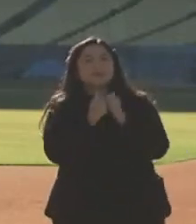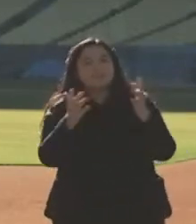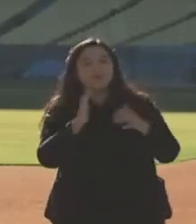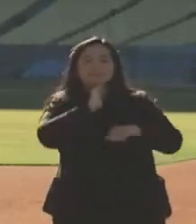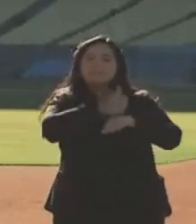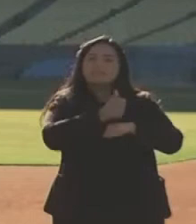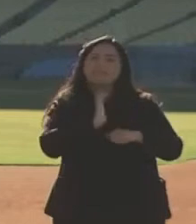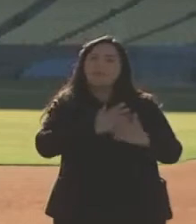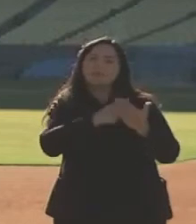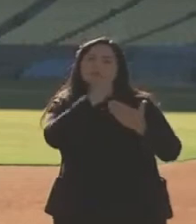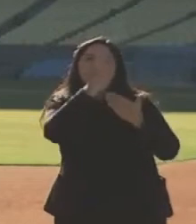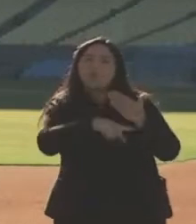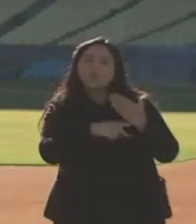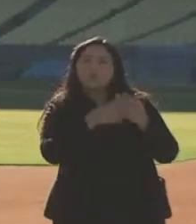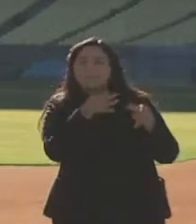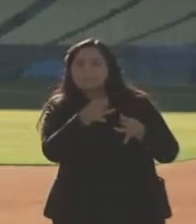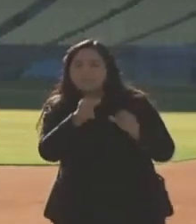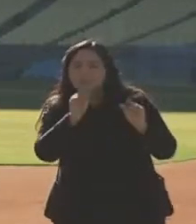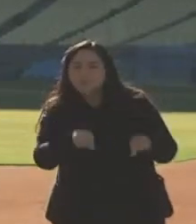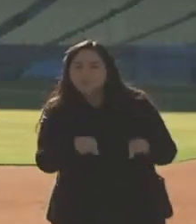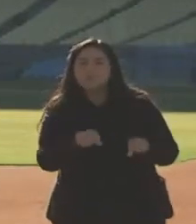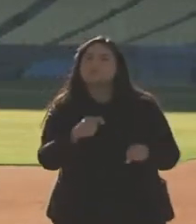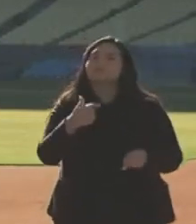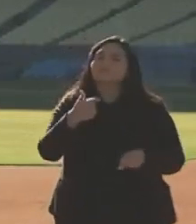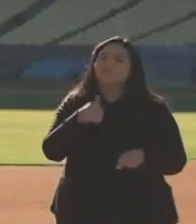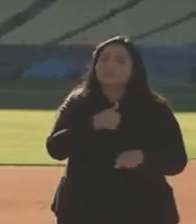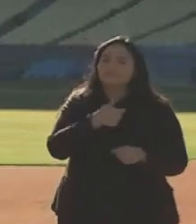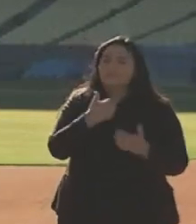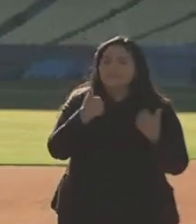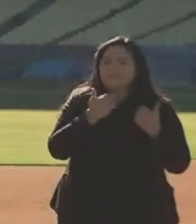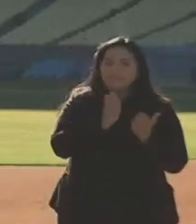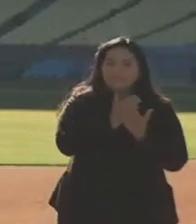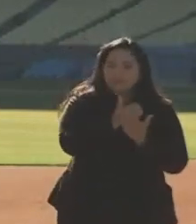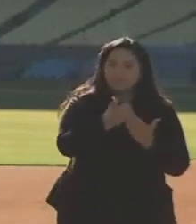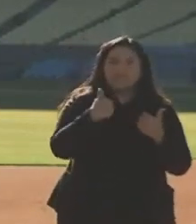efficiently? Well, we provided substantial resources. have a budget that includes